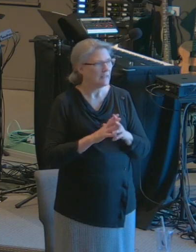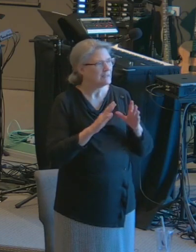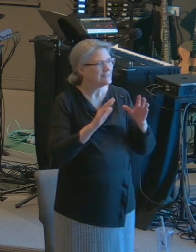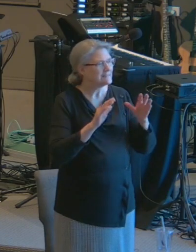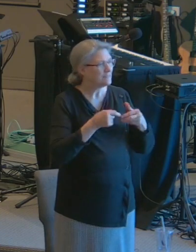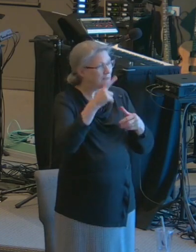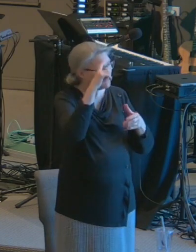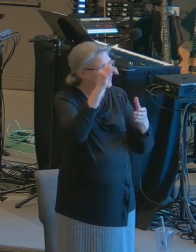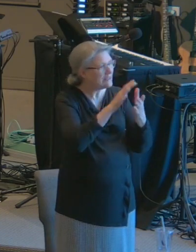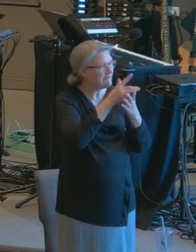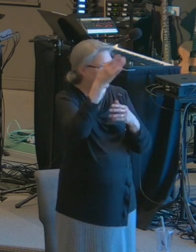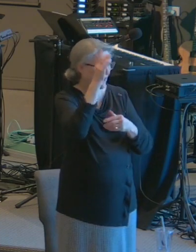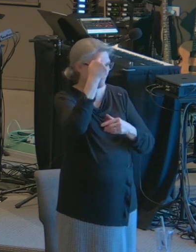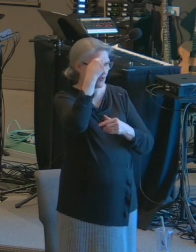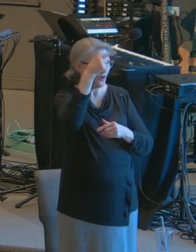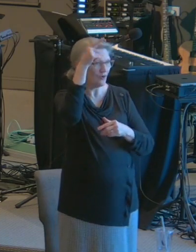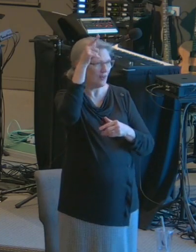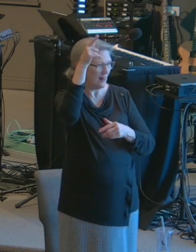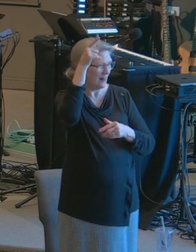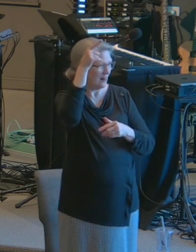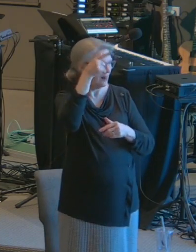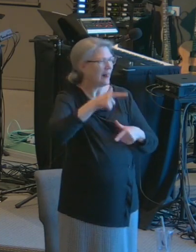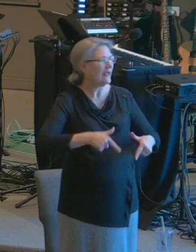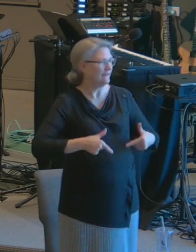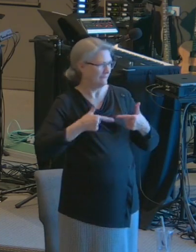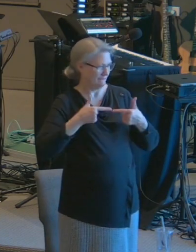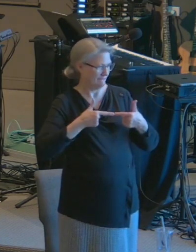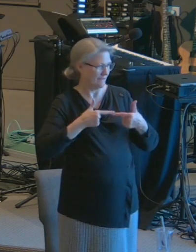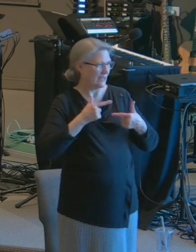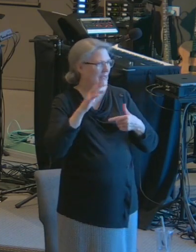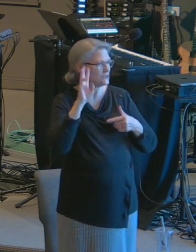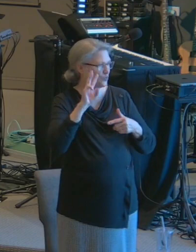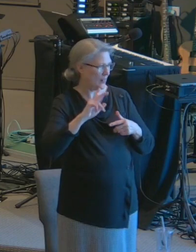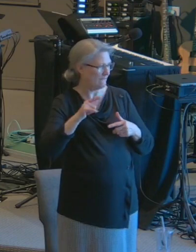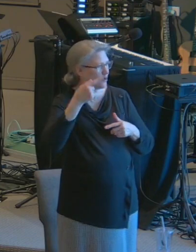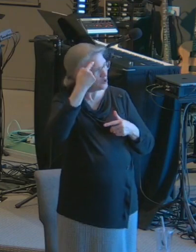Amén. Pueden sentarse.